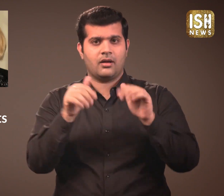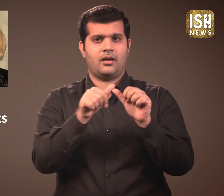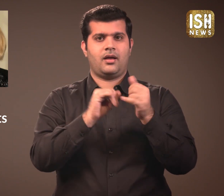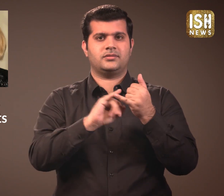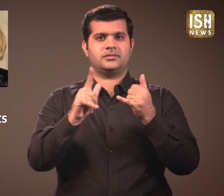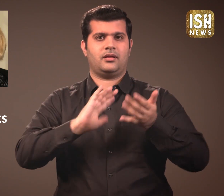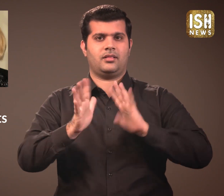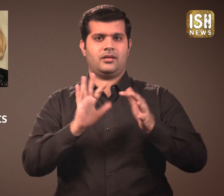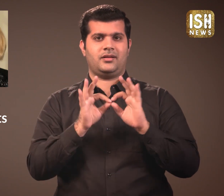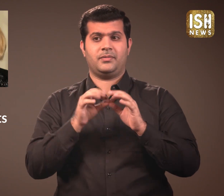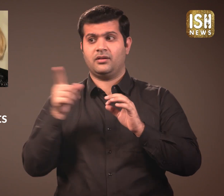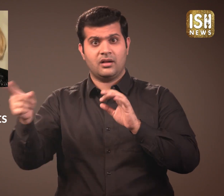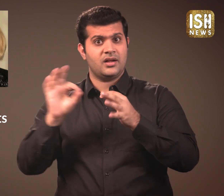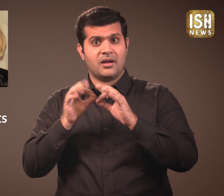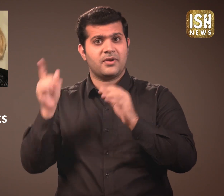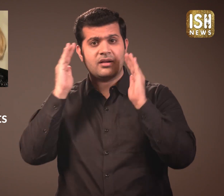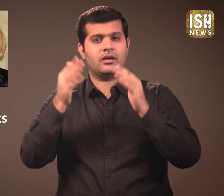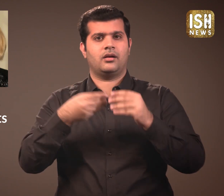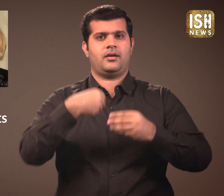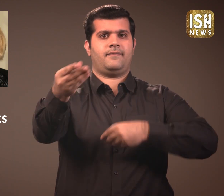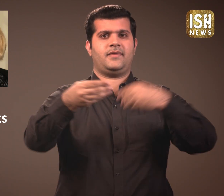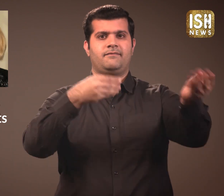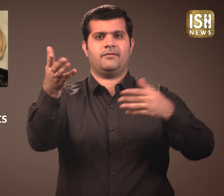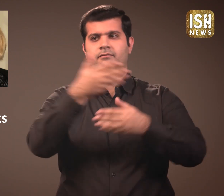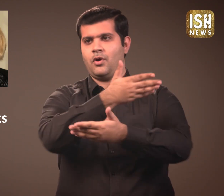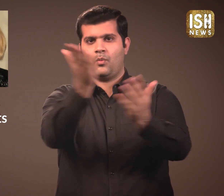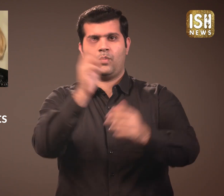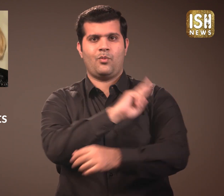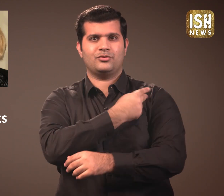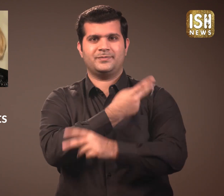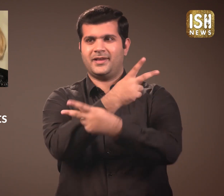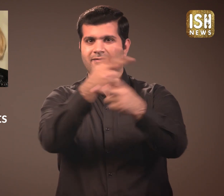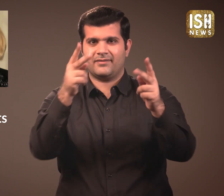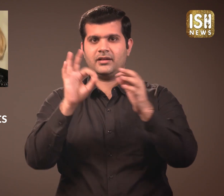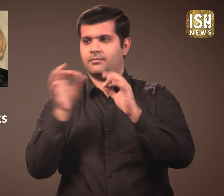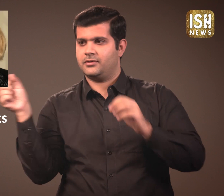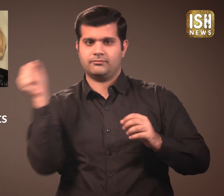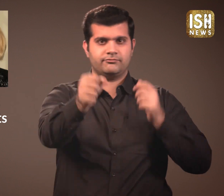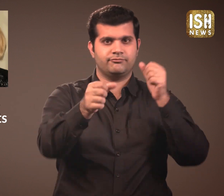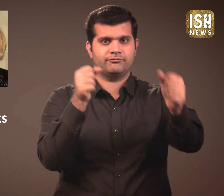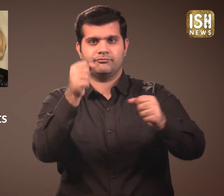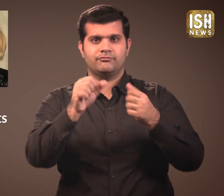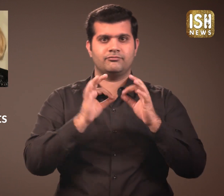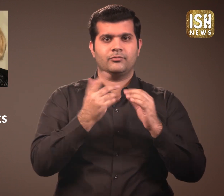It works in hospitals to provide ASL interpretation to help doctors and patients communicate.